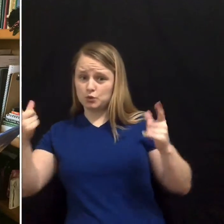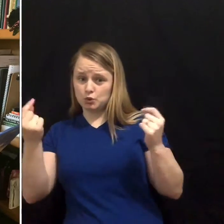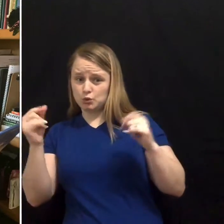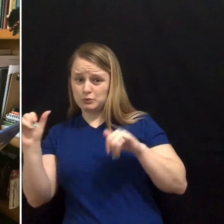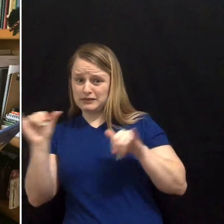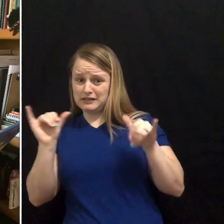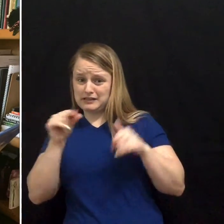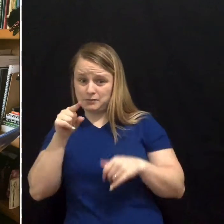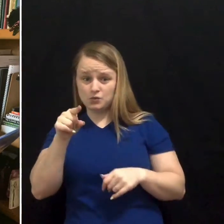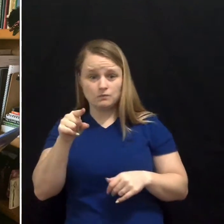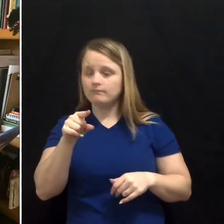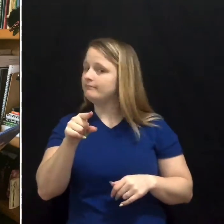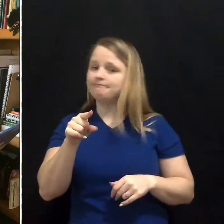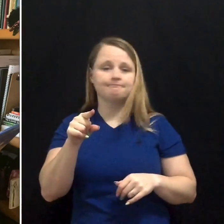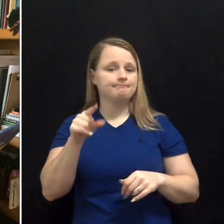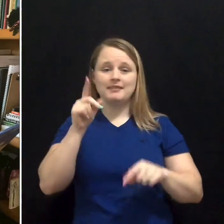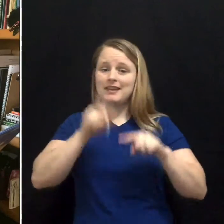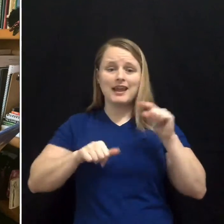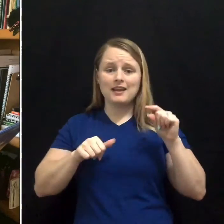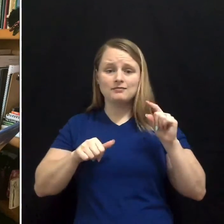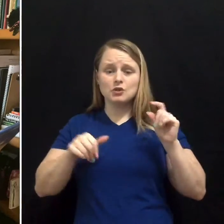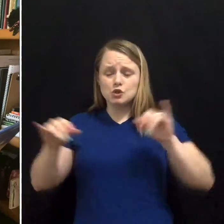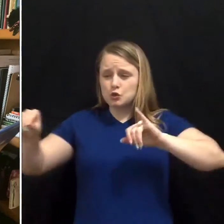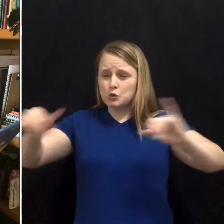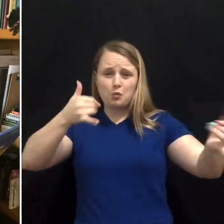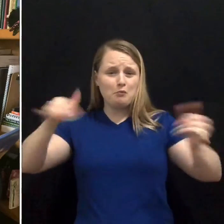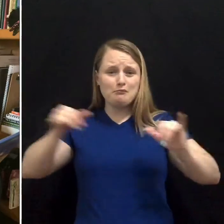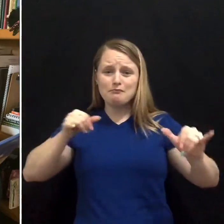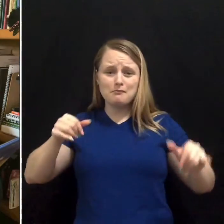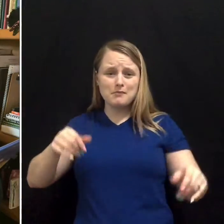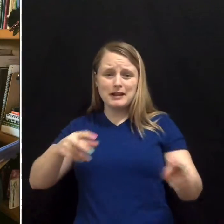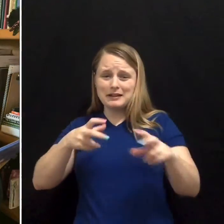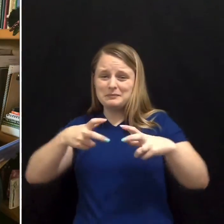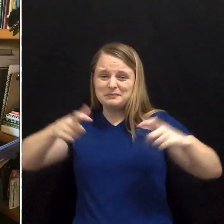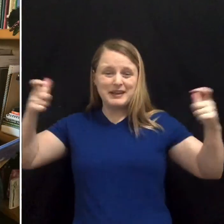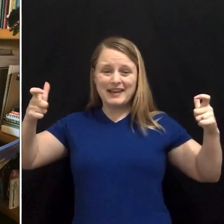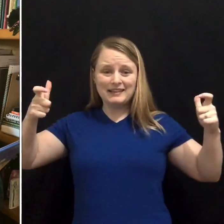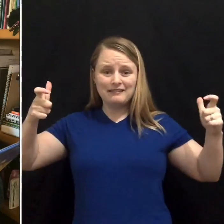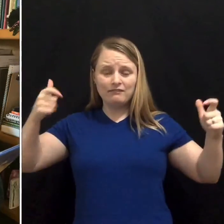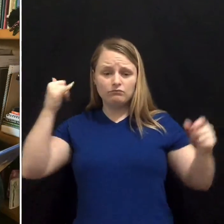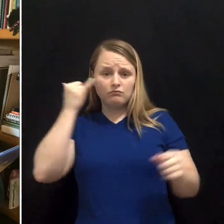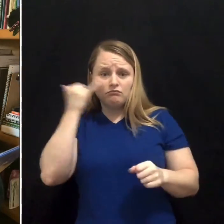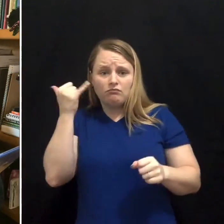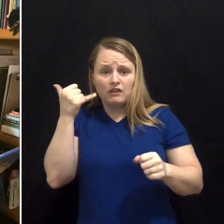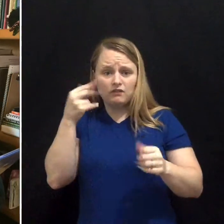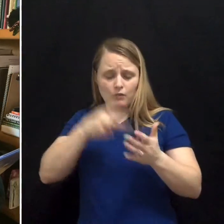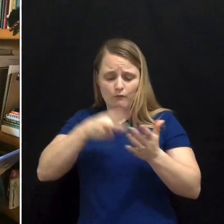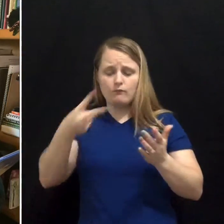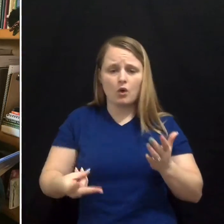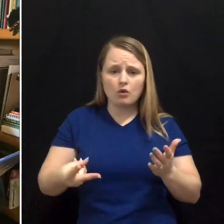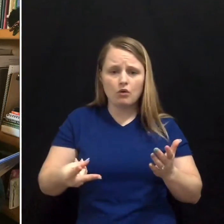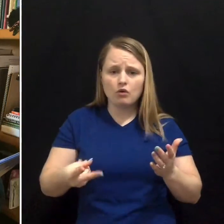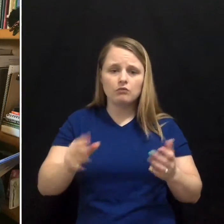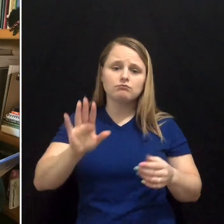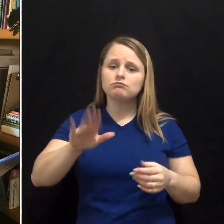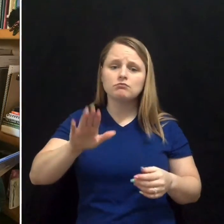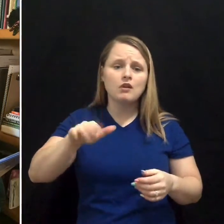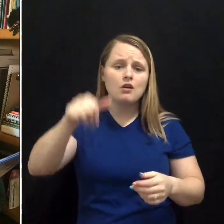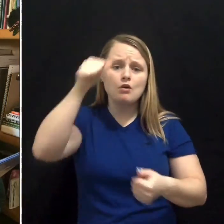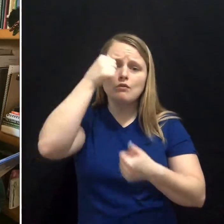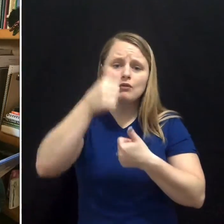Right on the big slide. And if you fall down, remember your glorious,